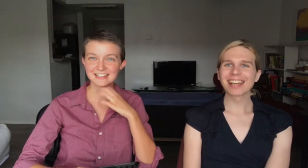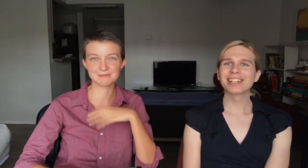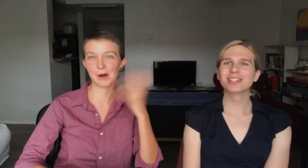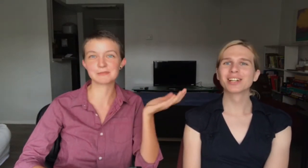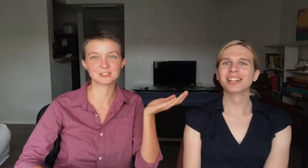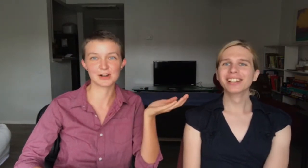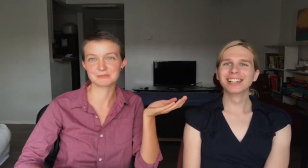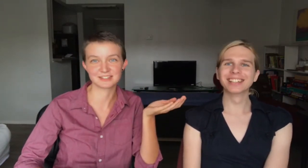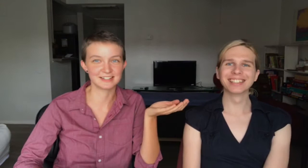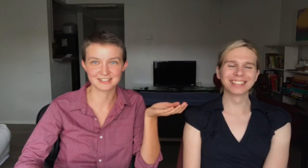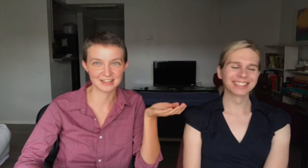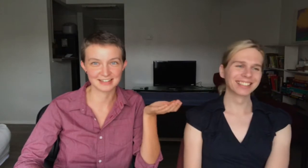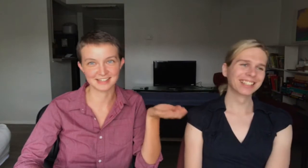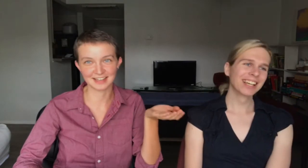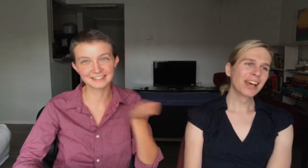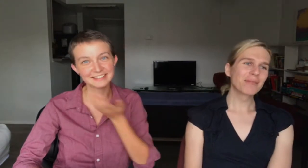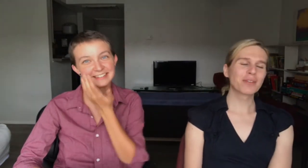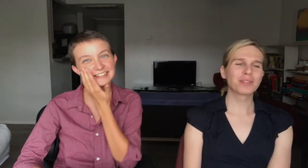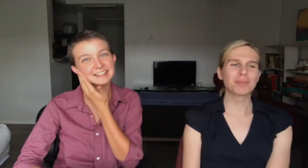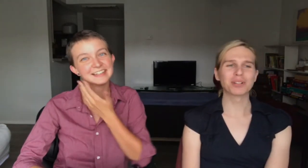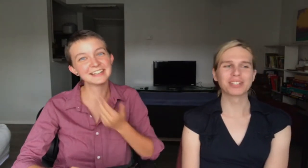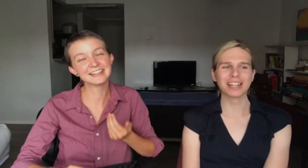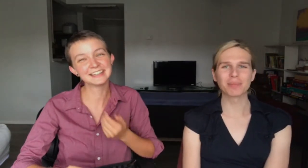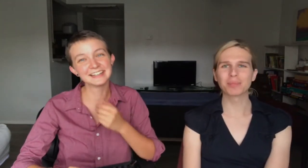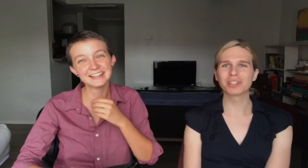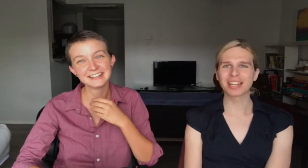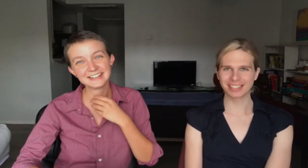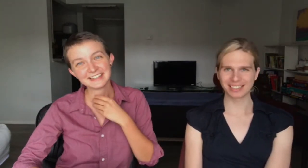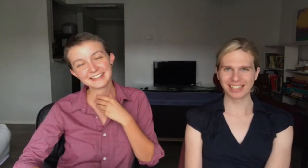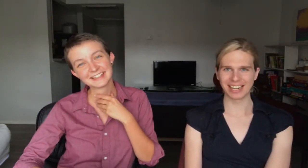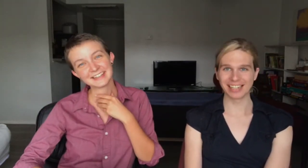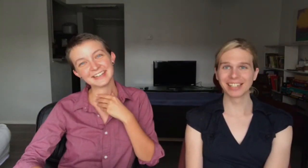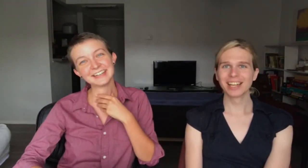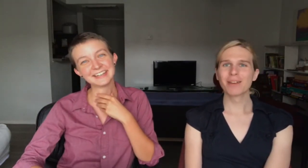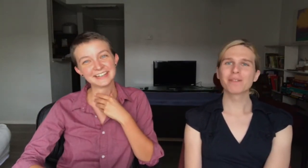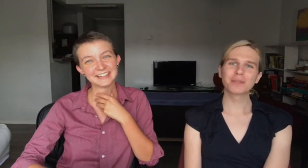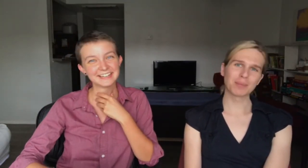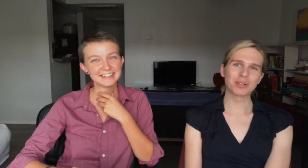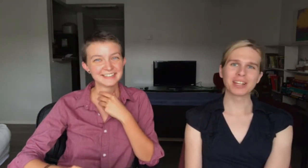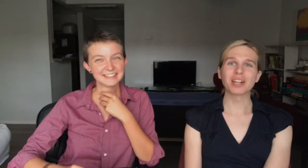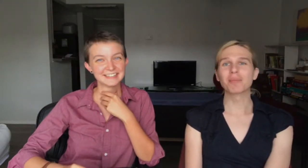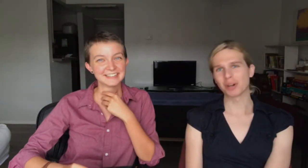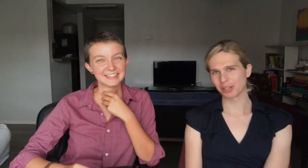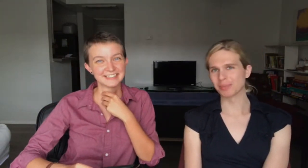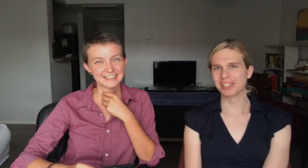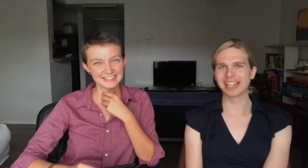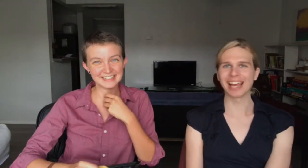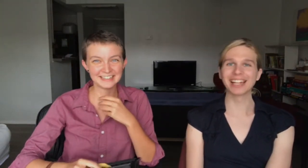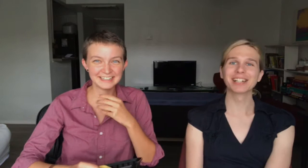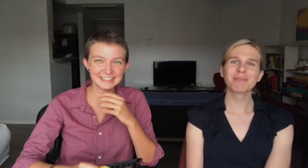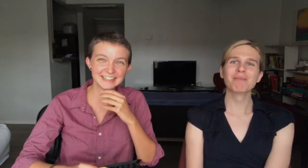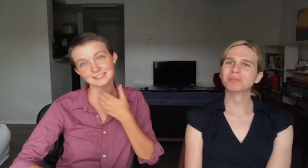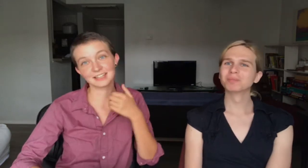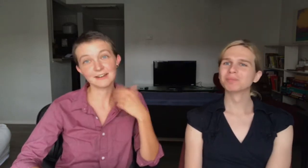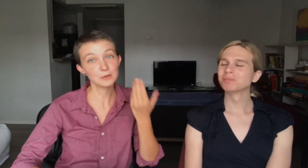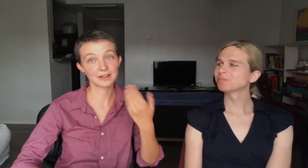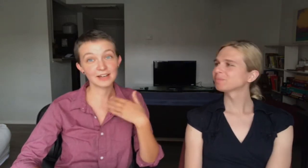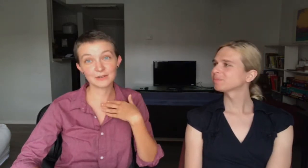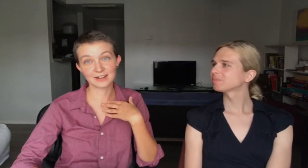Some arbitrary percentage of that is gay. 50% precisely gay. 50% approximately gay. See, everyone I go on